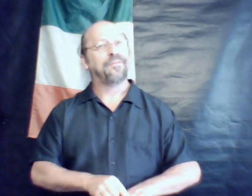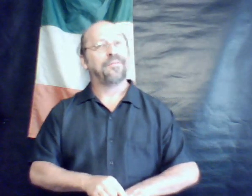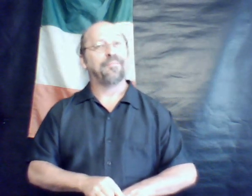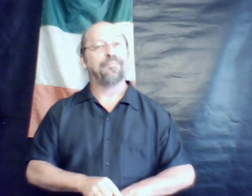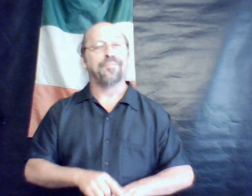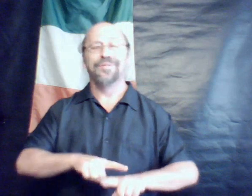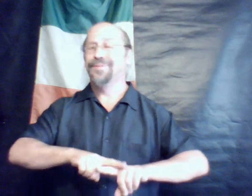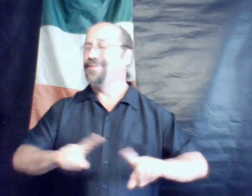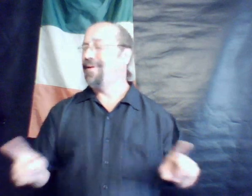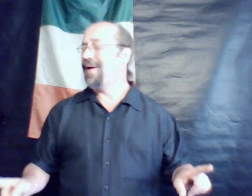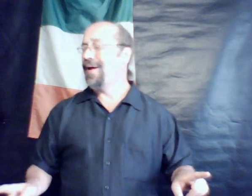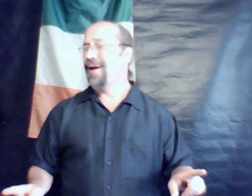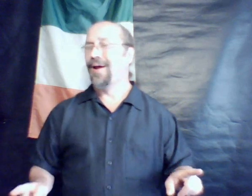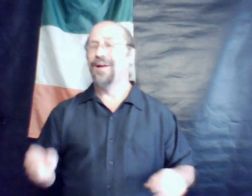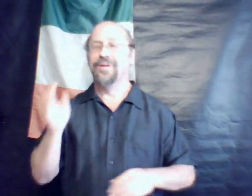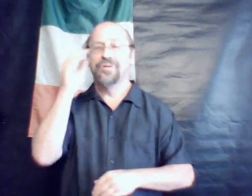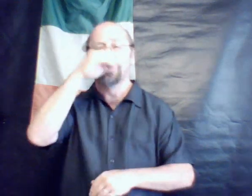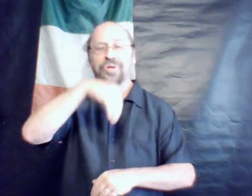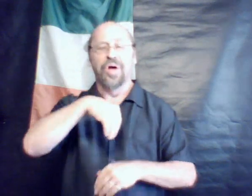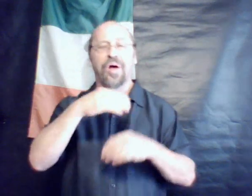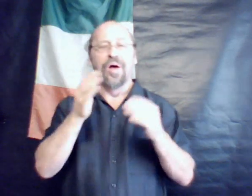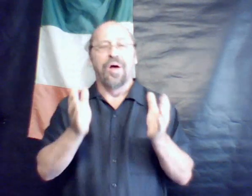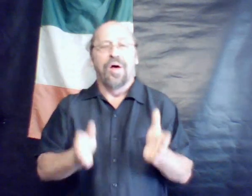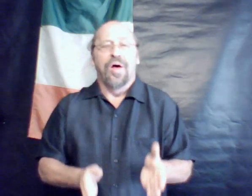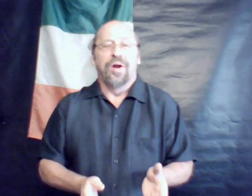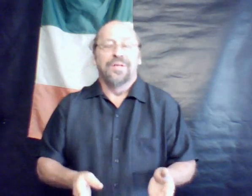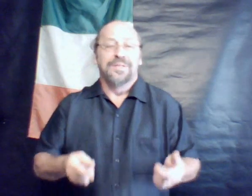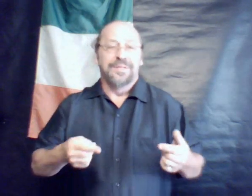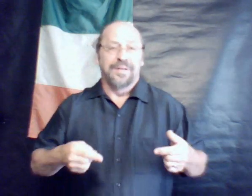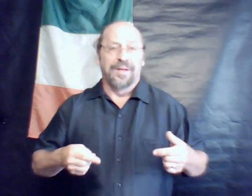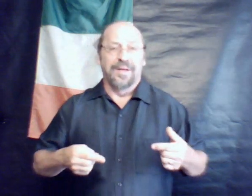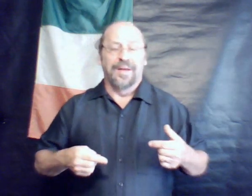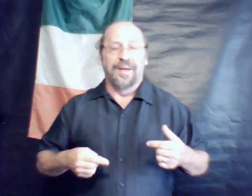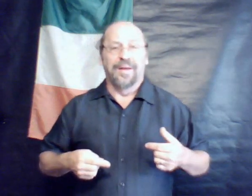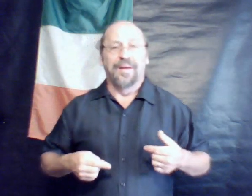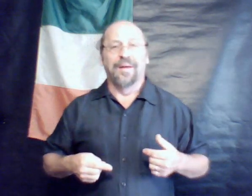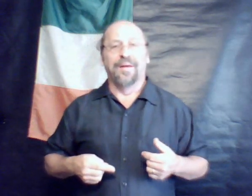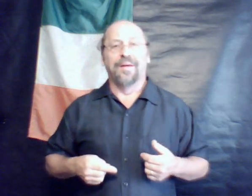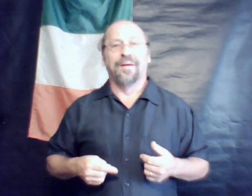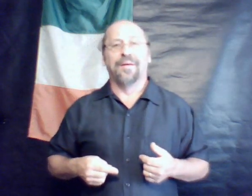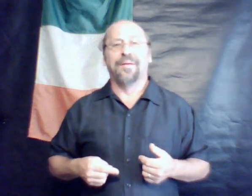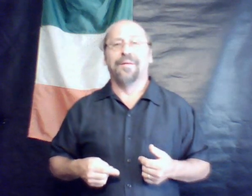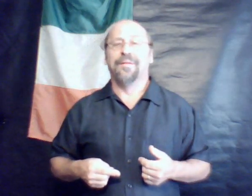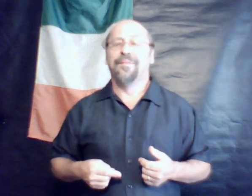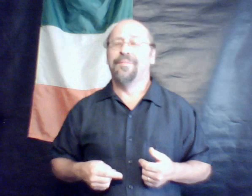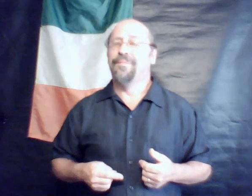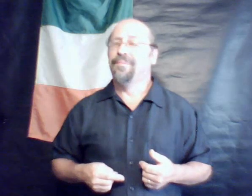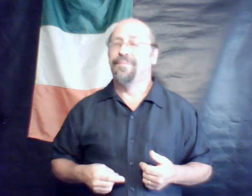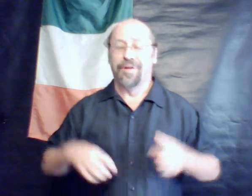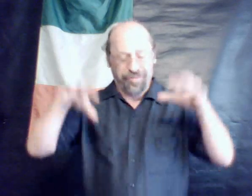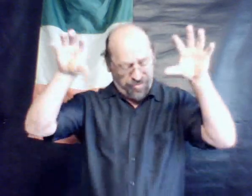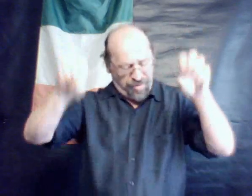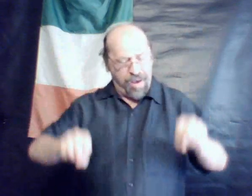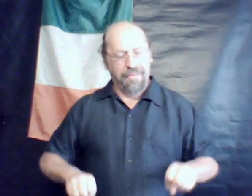but strangers came and tried